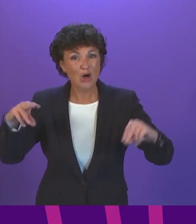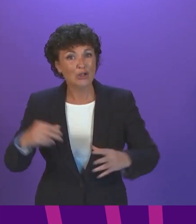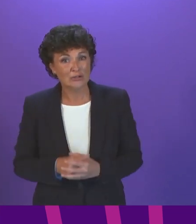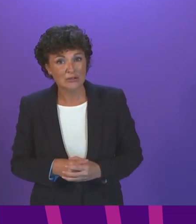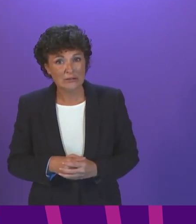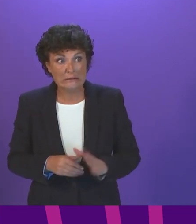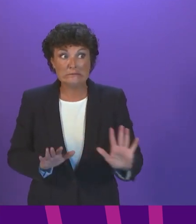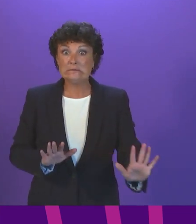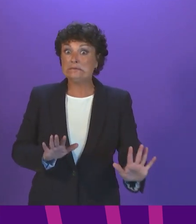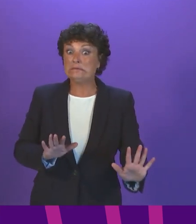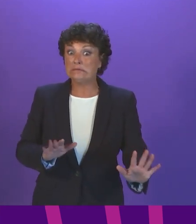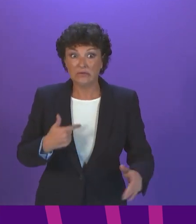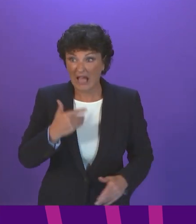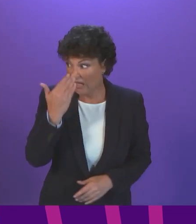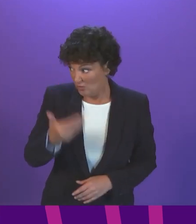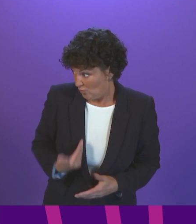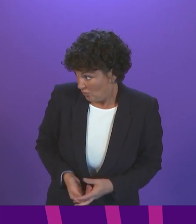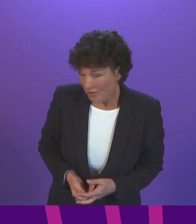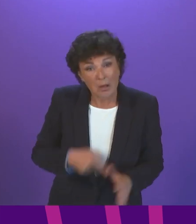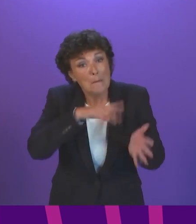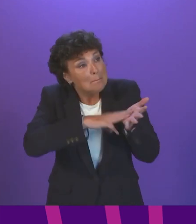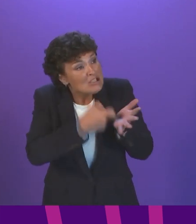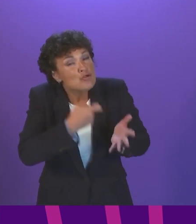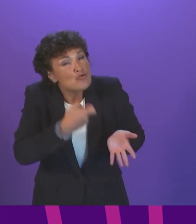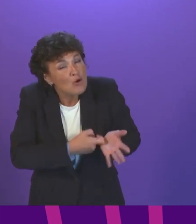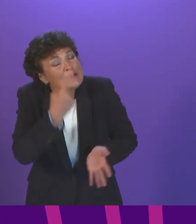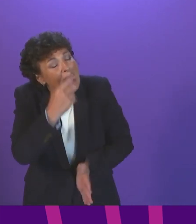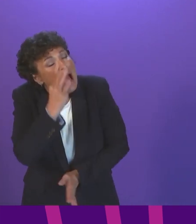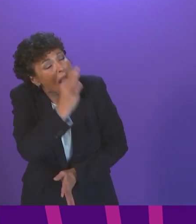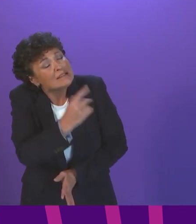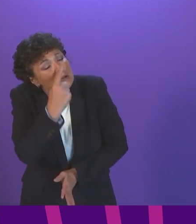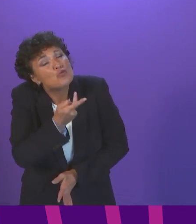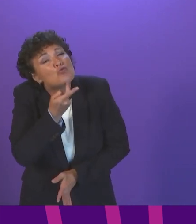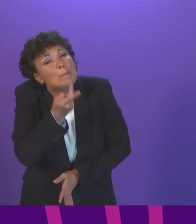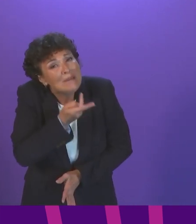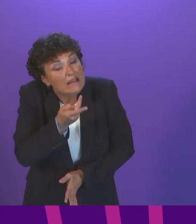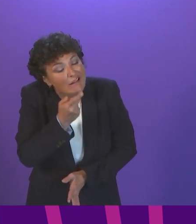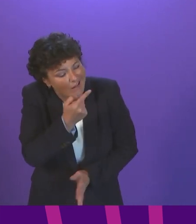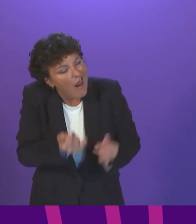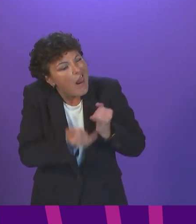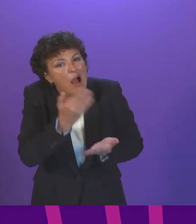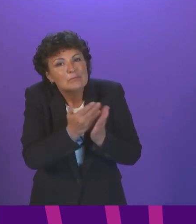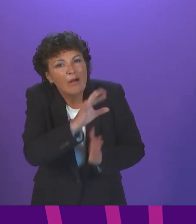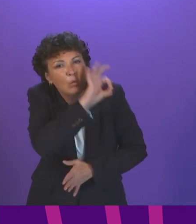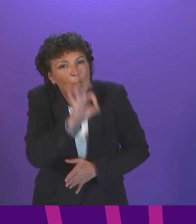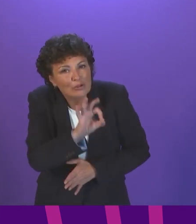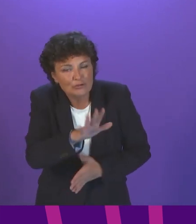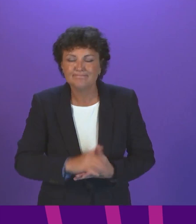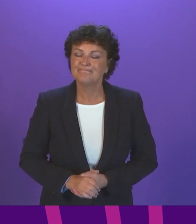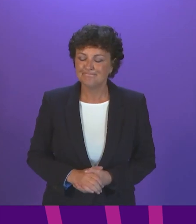Maybe if he was here. Mr Ross, could I just ask if you could repeat the end of your question? Thank you.